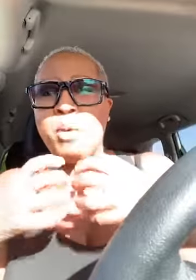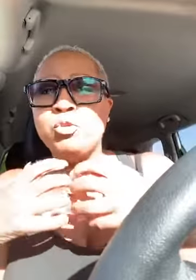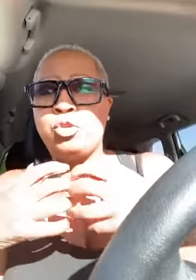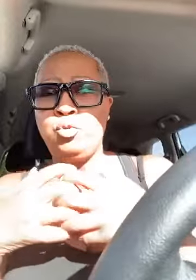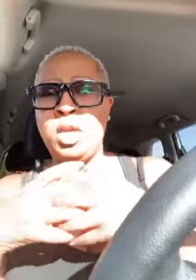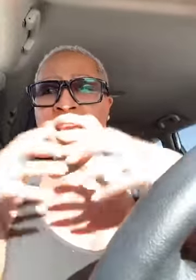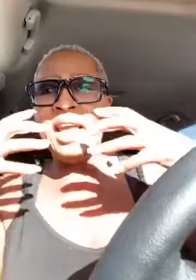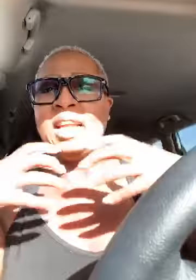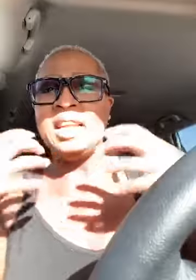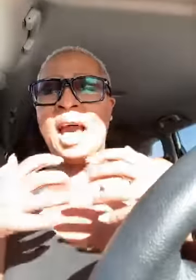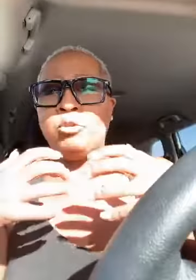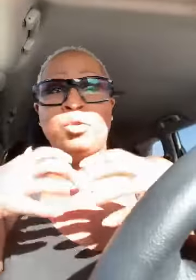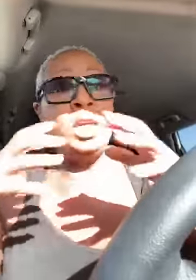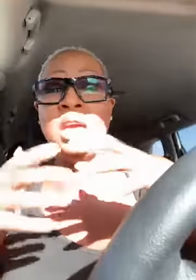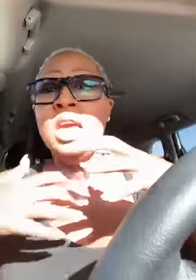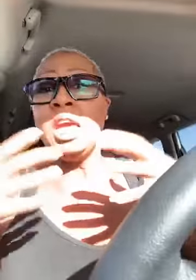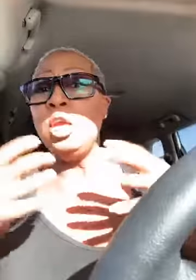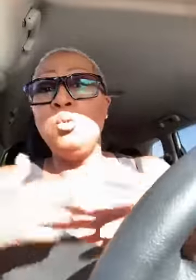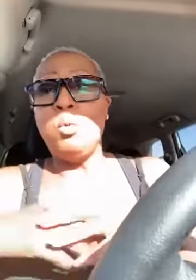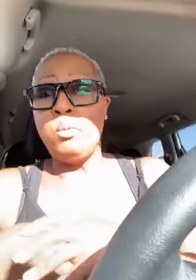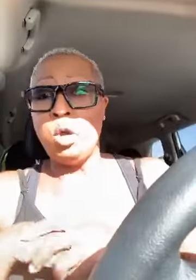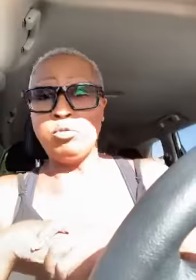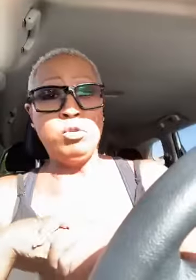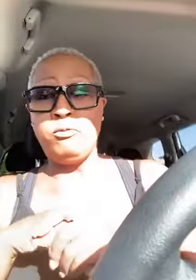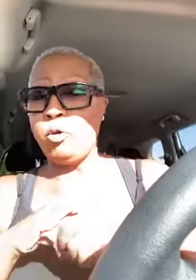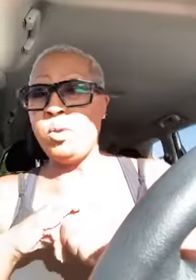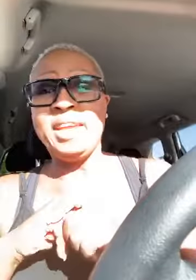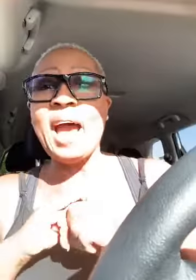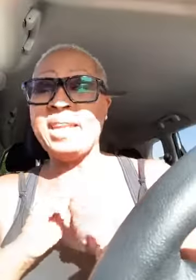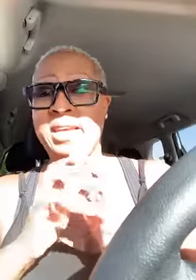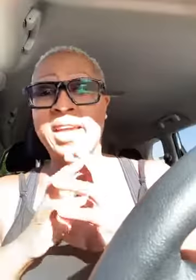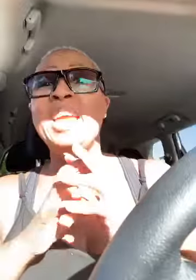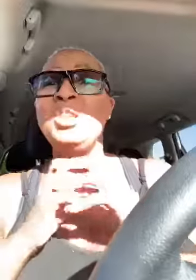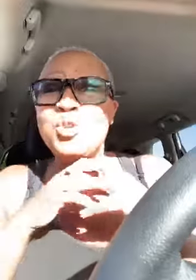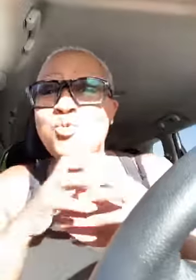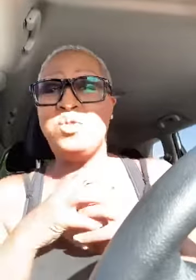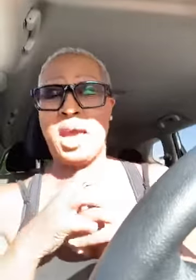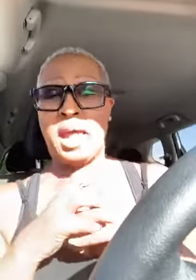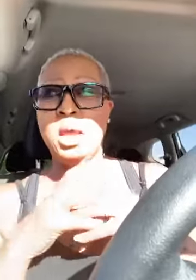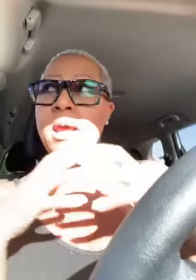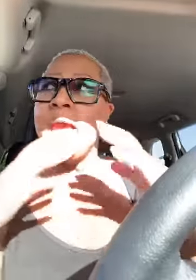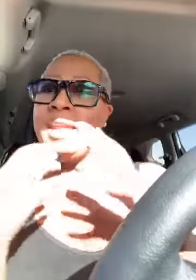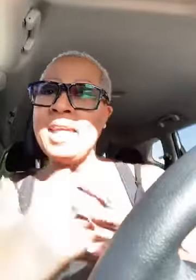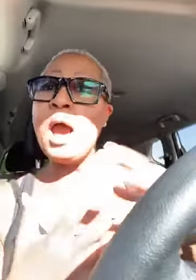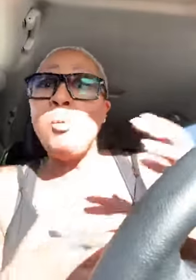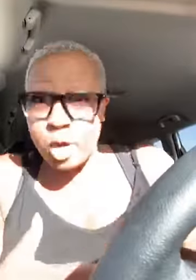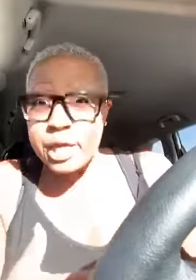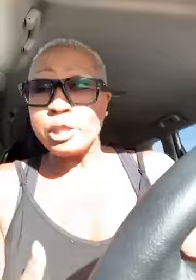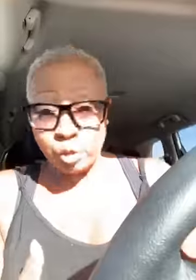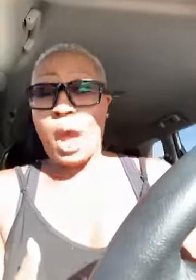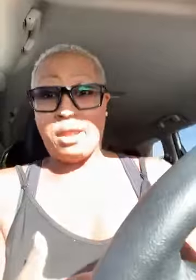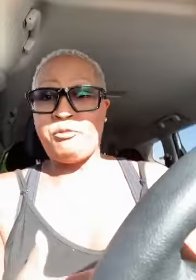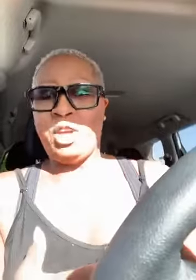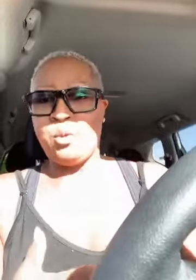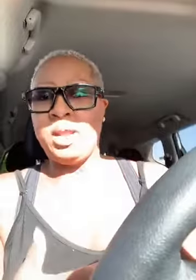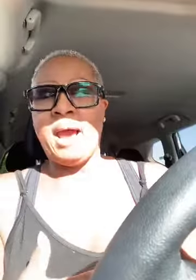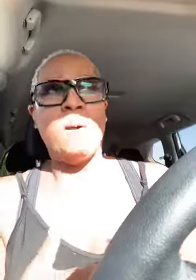birthed you here and that allowed you he he knew what we were going to do before we got here he knew that and now we're trying to figure it out